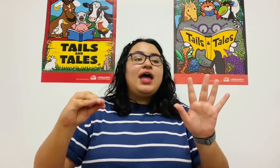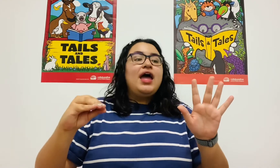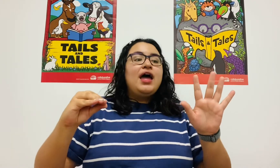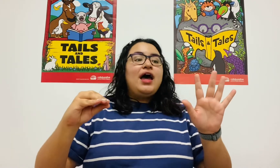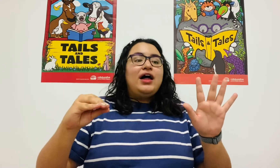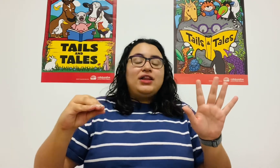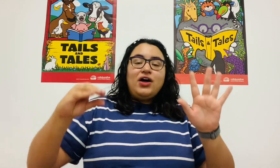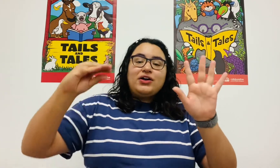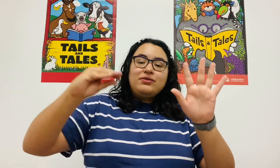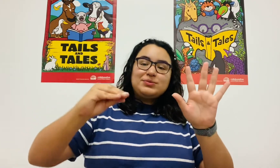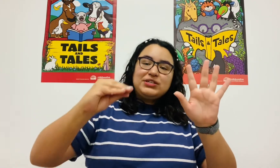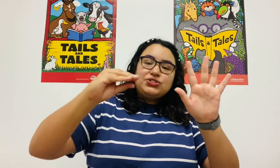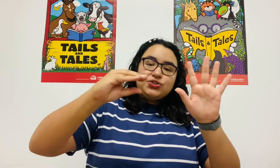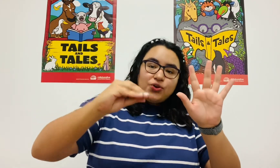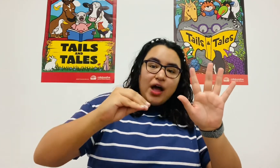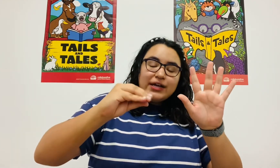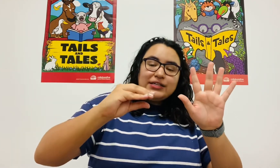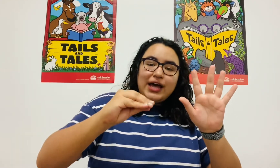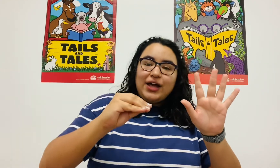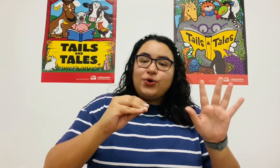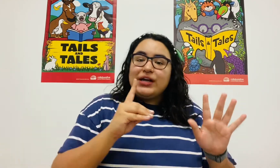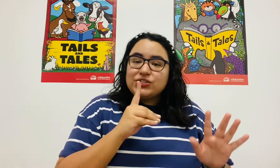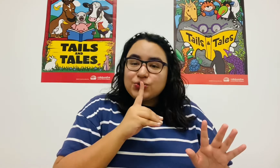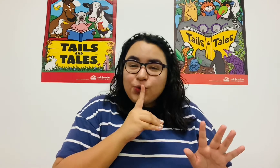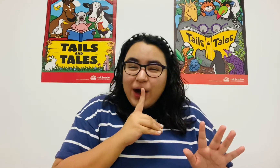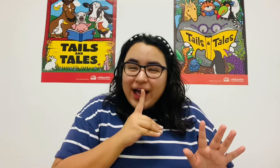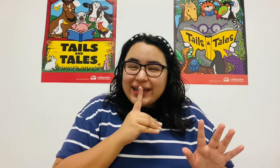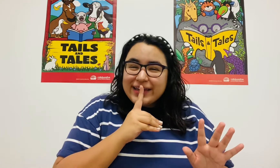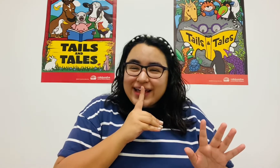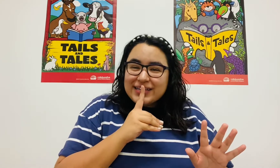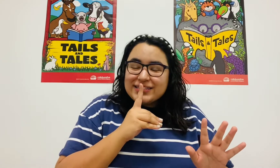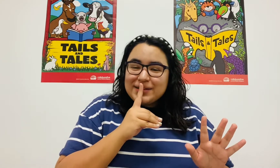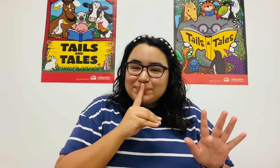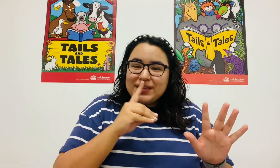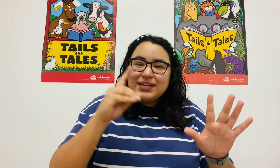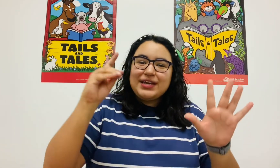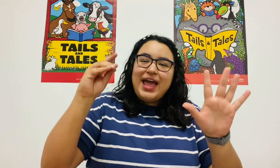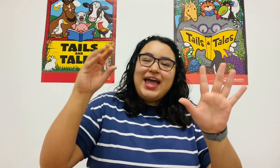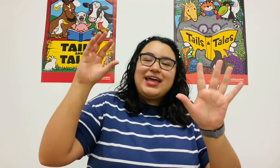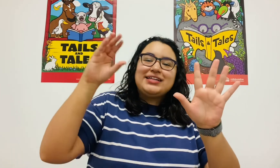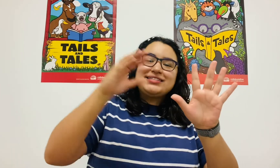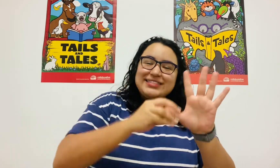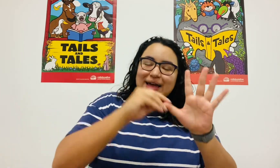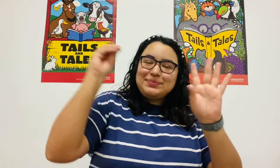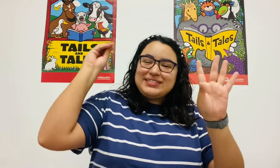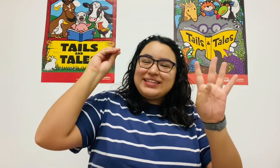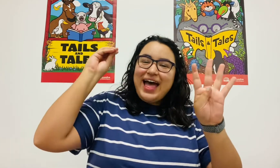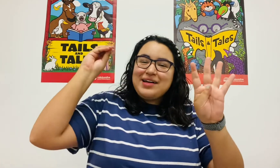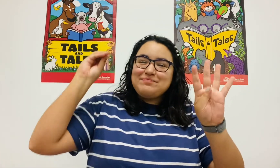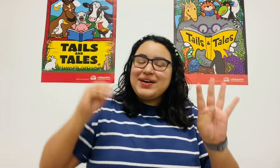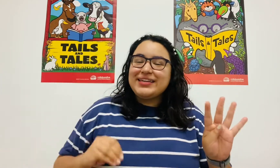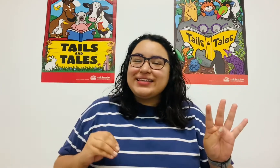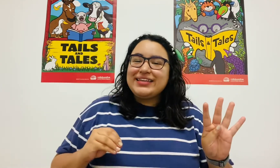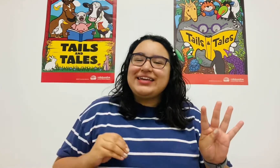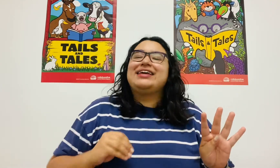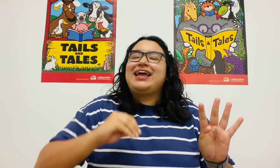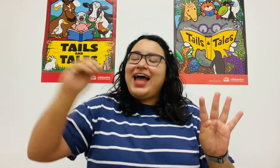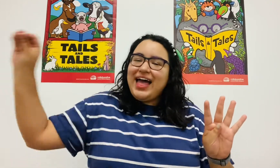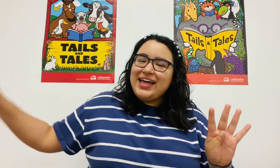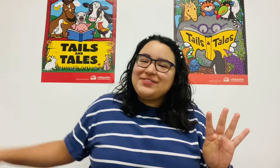Along comes Mr. Crocodile, as quiet as can be, and snaps that monkey out of